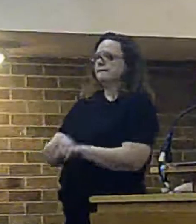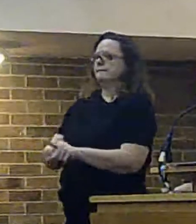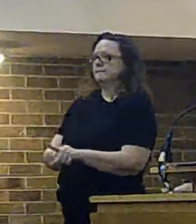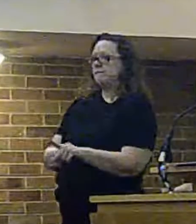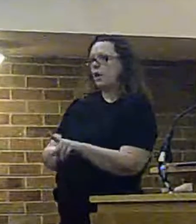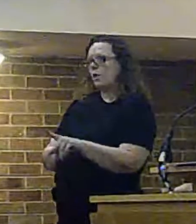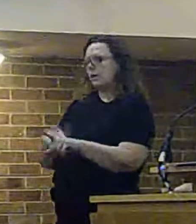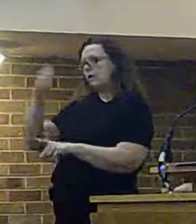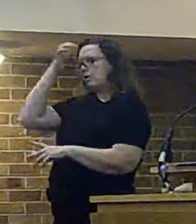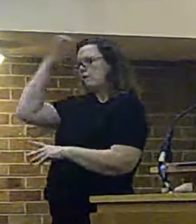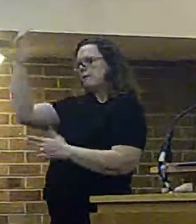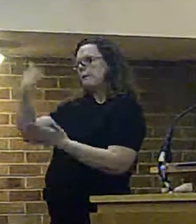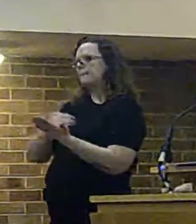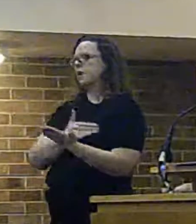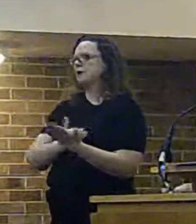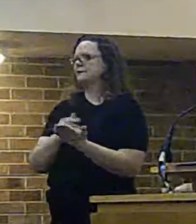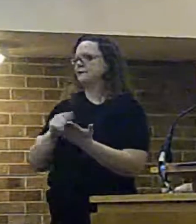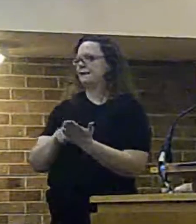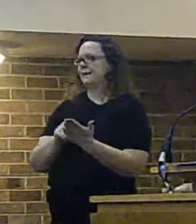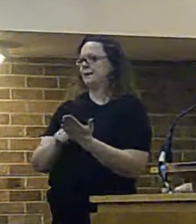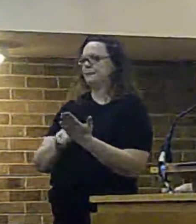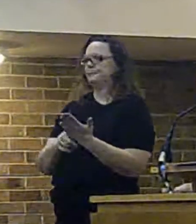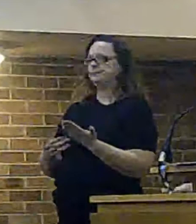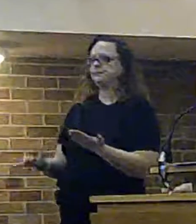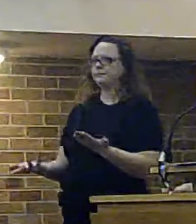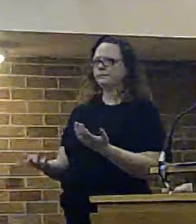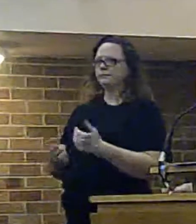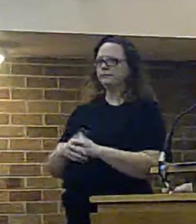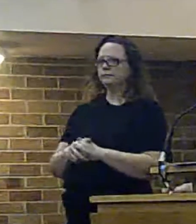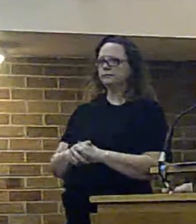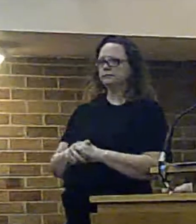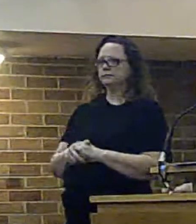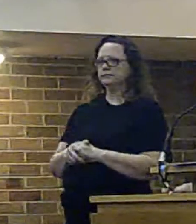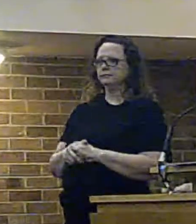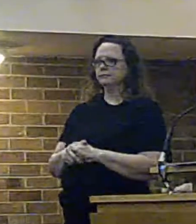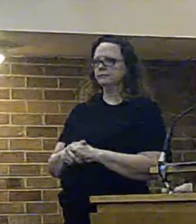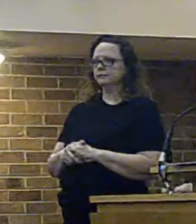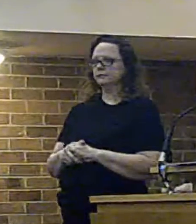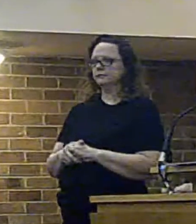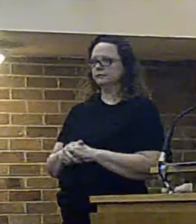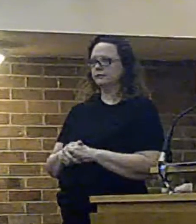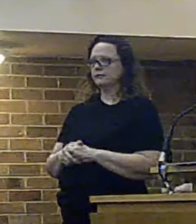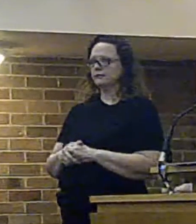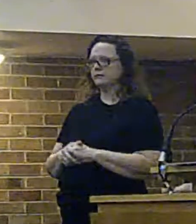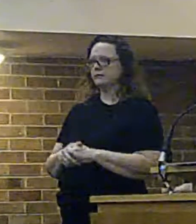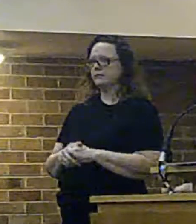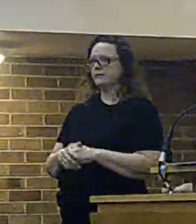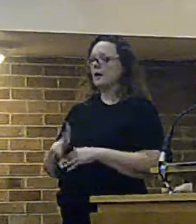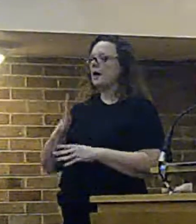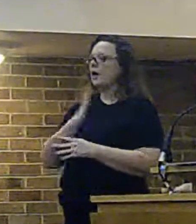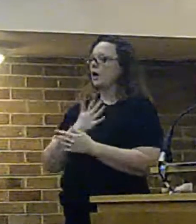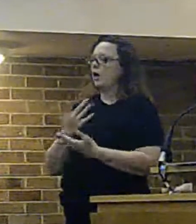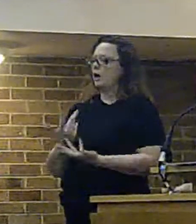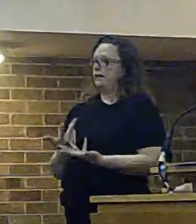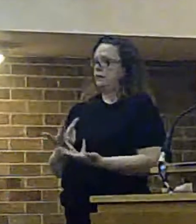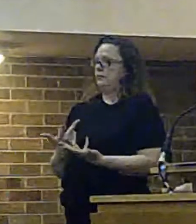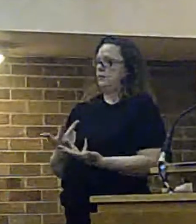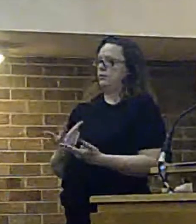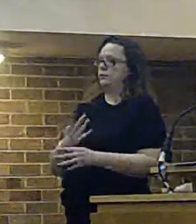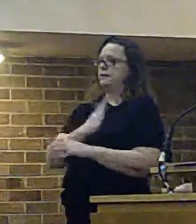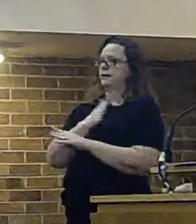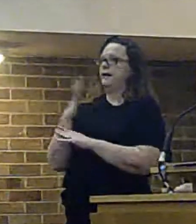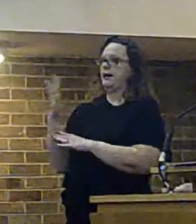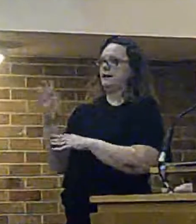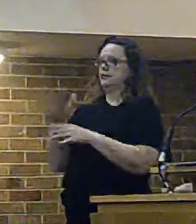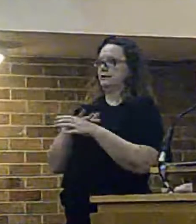community facility as i've explained previously the existing library site is preferable and it's the only site that we get